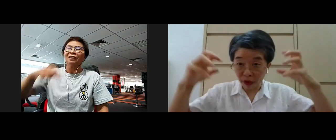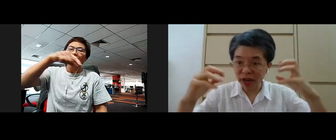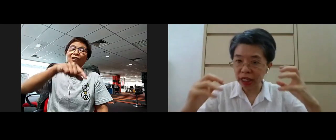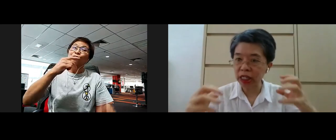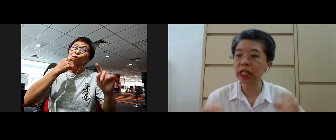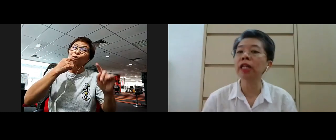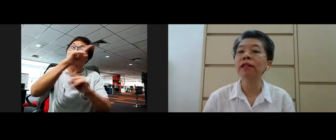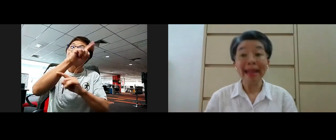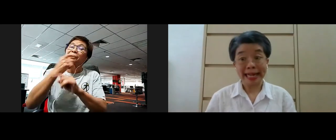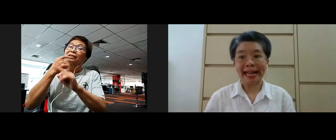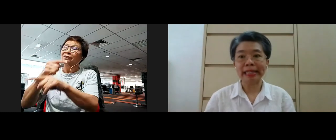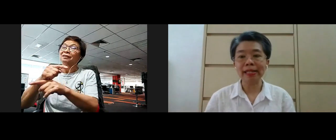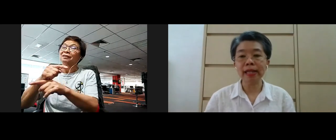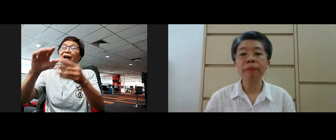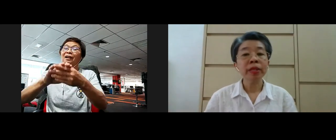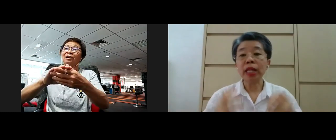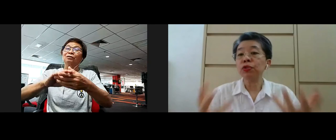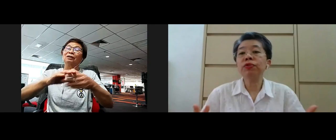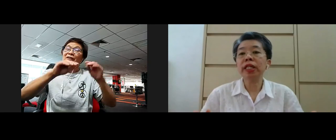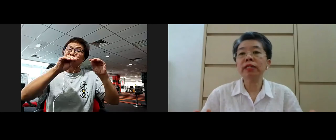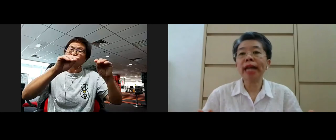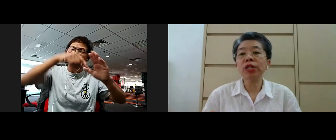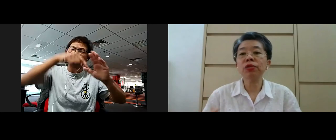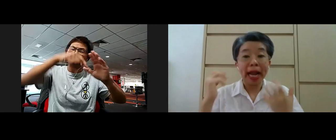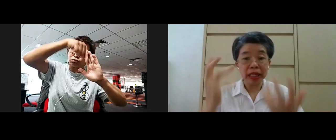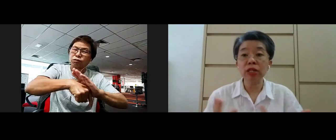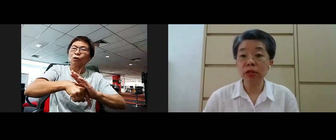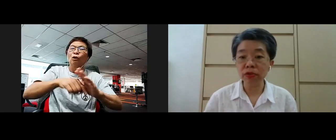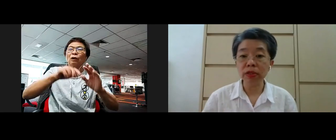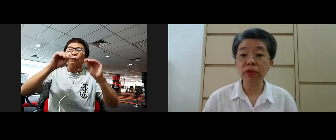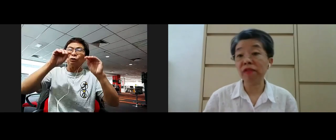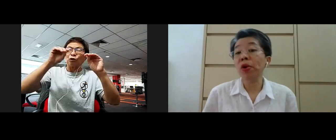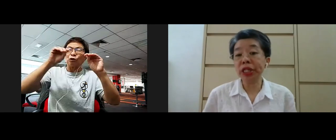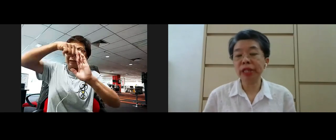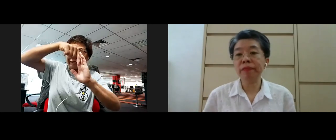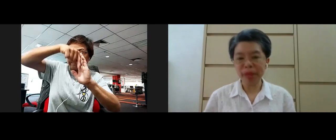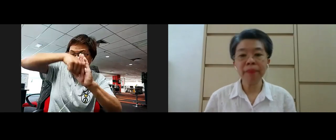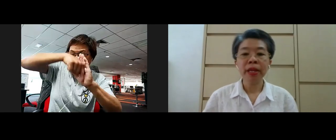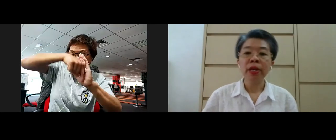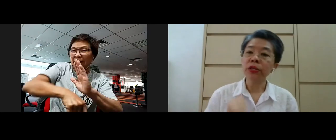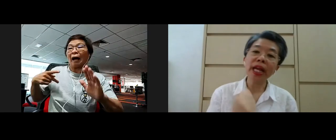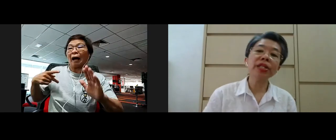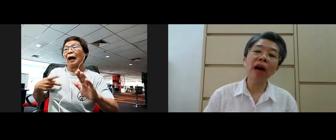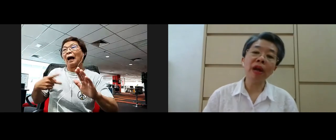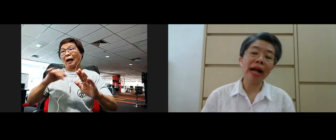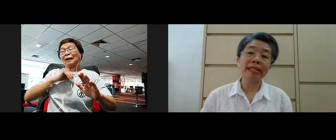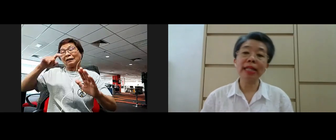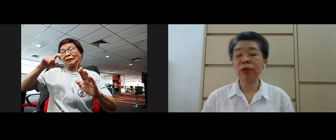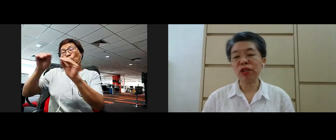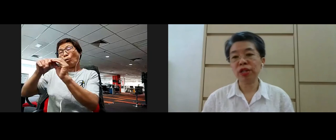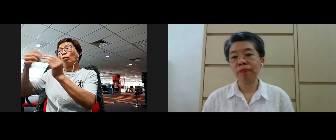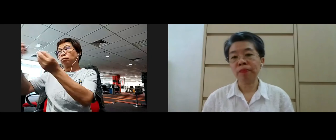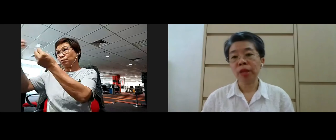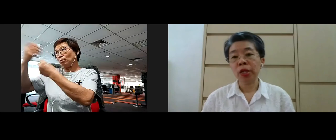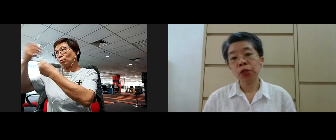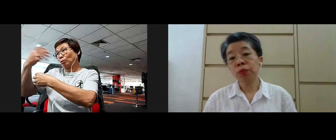can't go into very detailed guidance yeah and to do detailed guidance need to have more detail yeah so that's how I'll answer